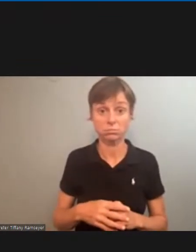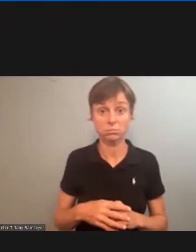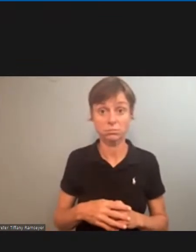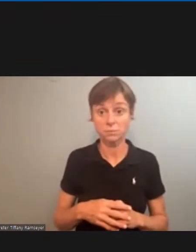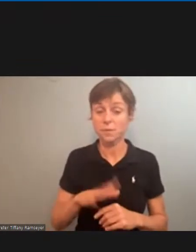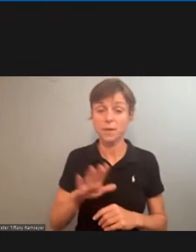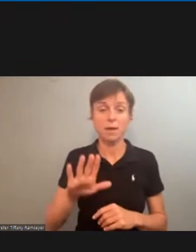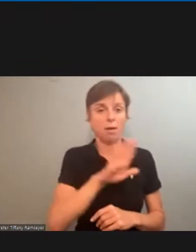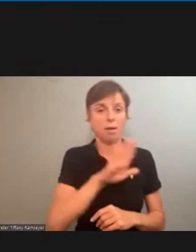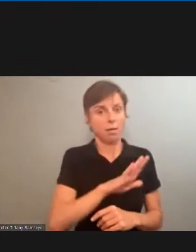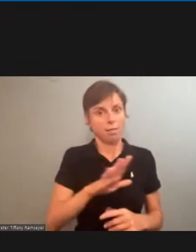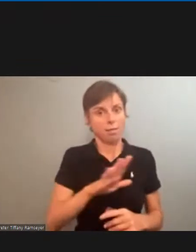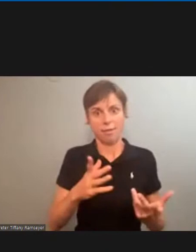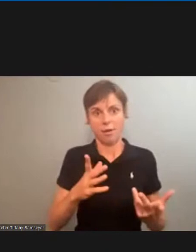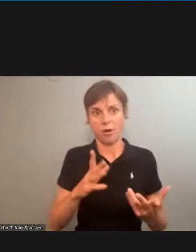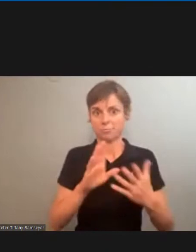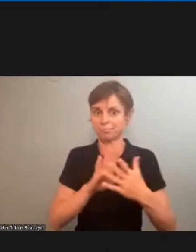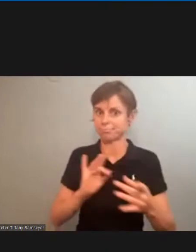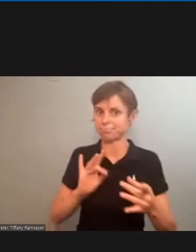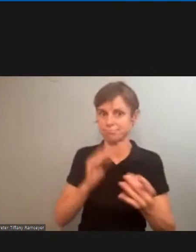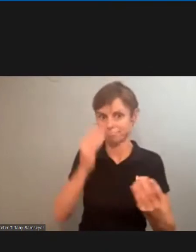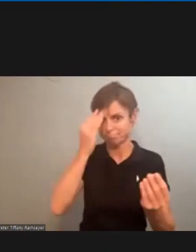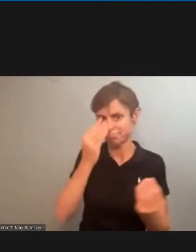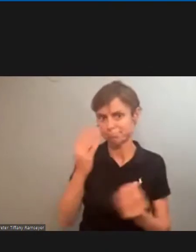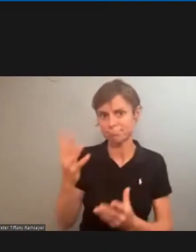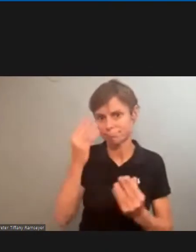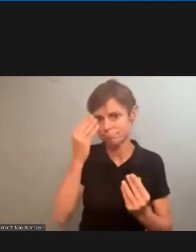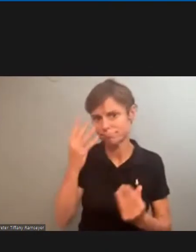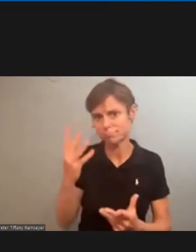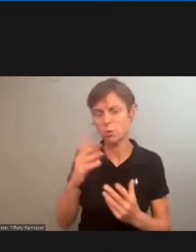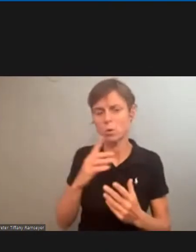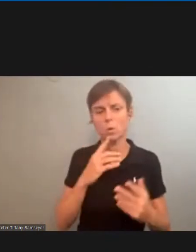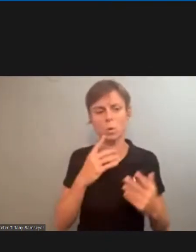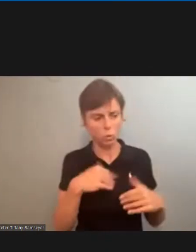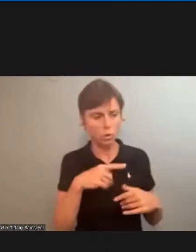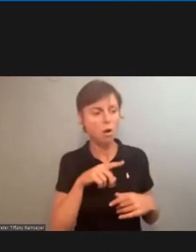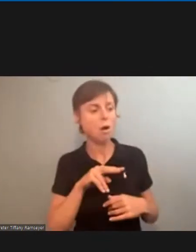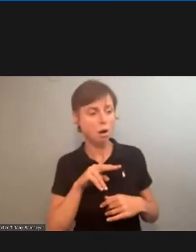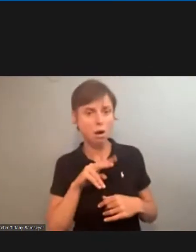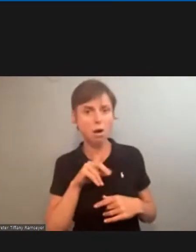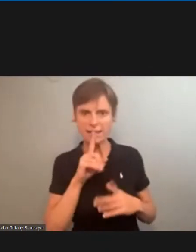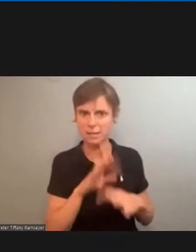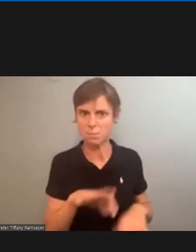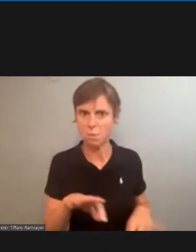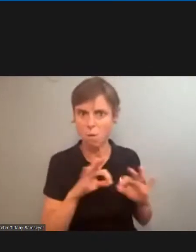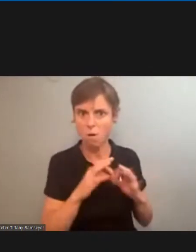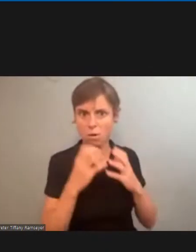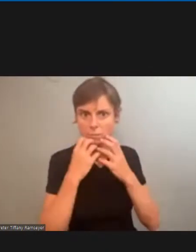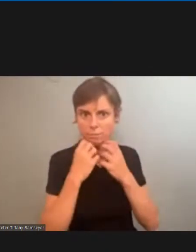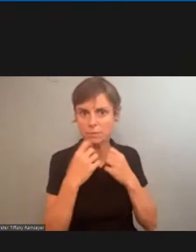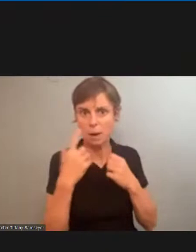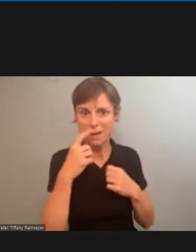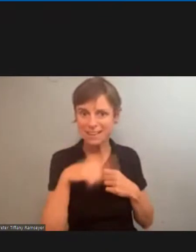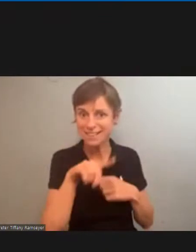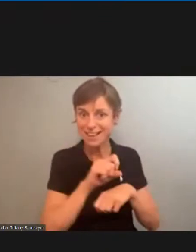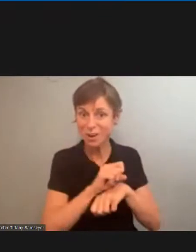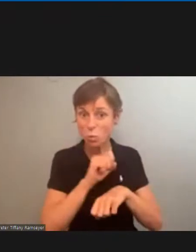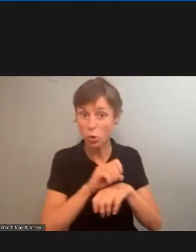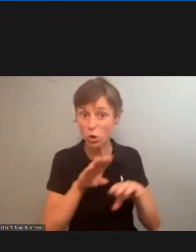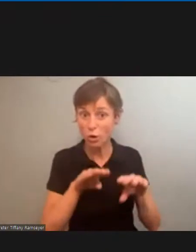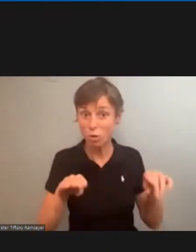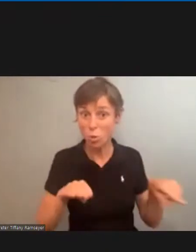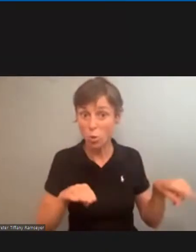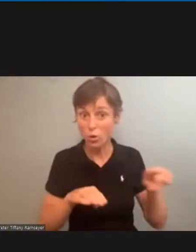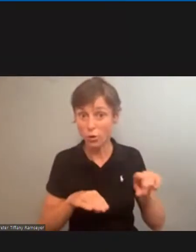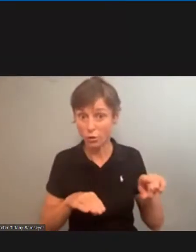is so very important because they're the ones that are actually on the workroom floor and